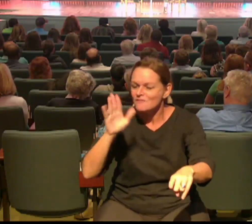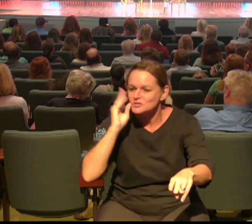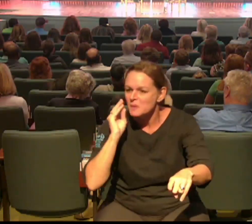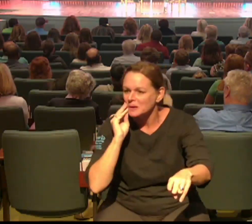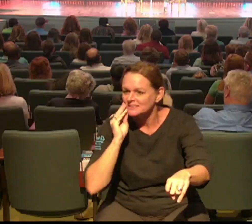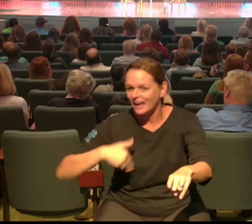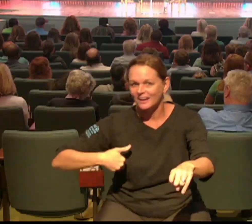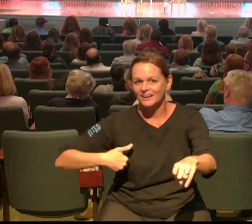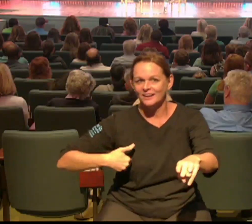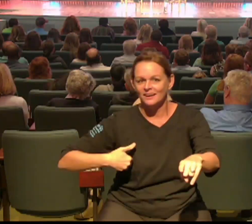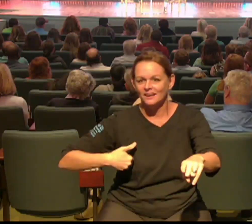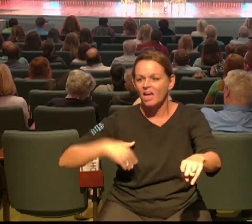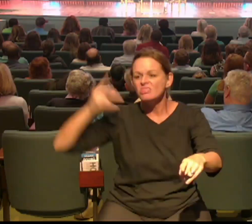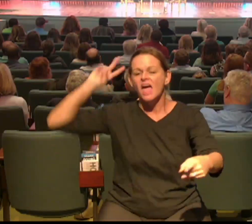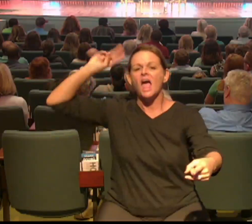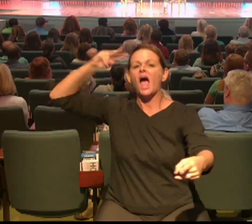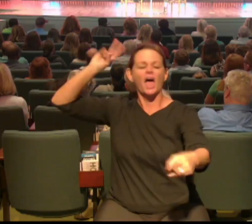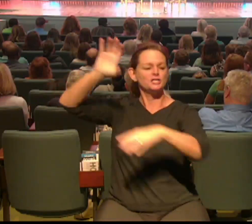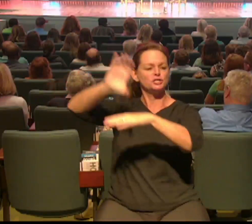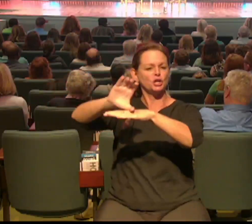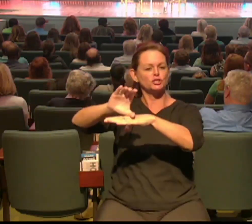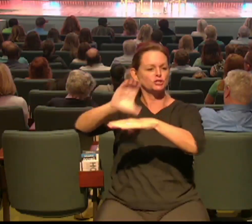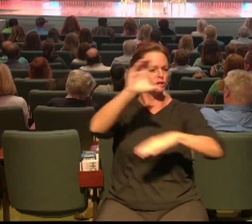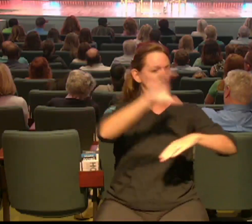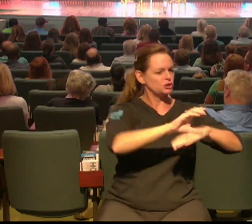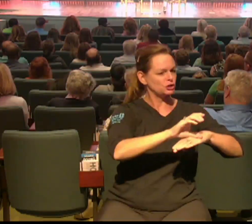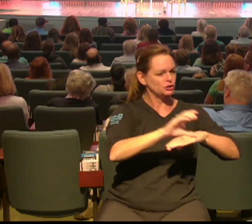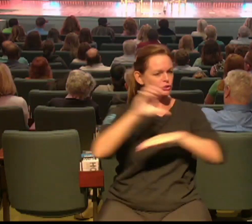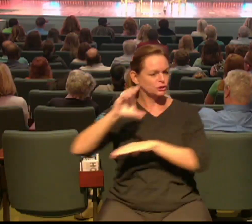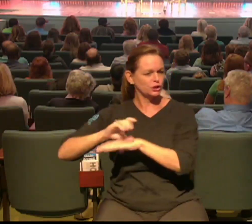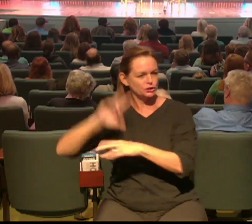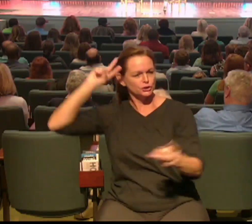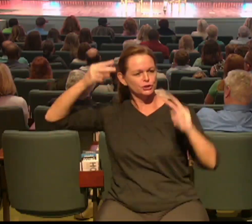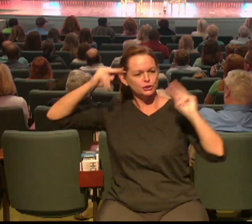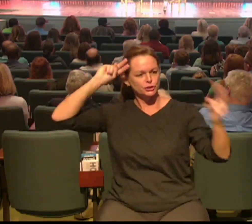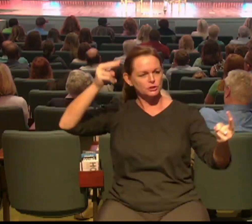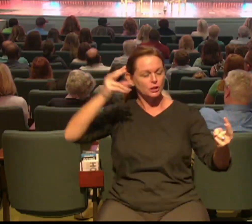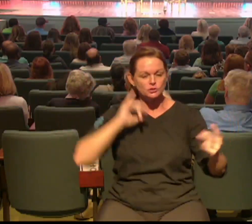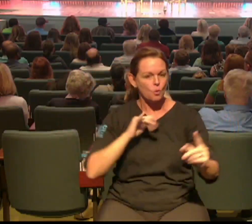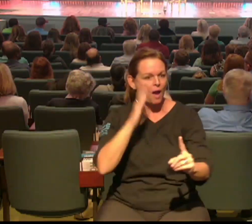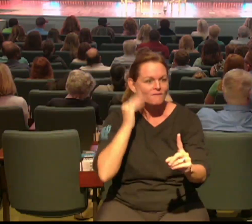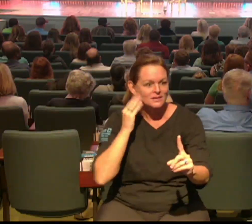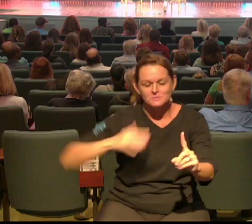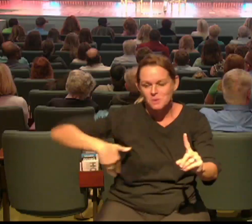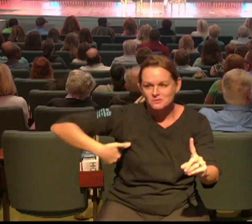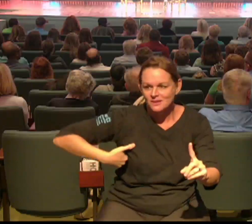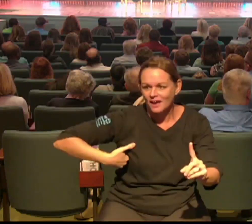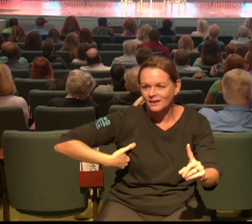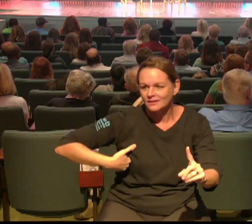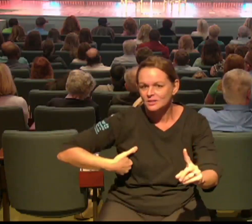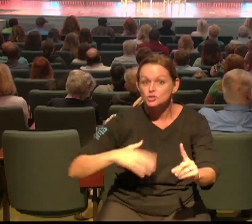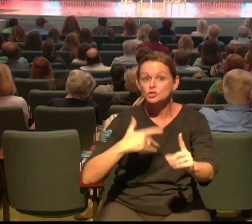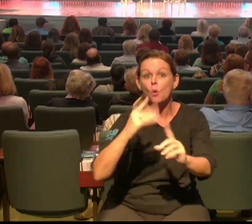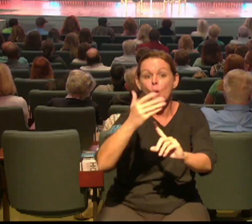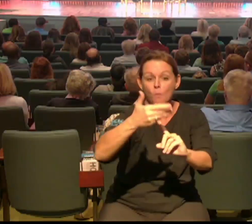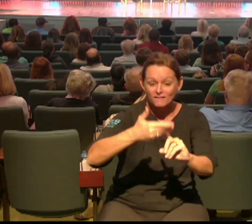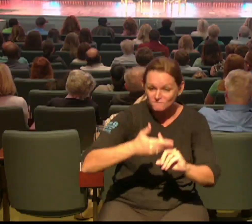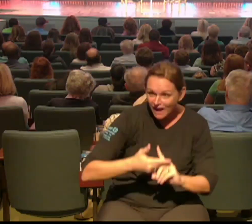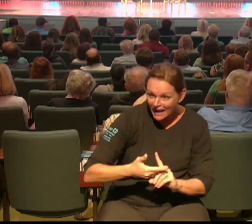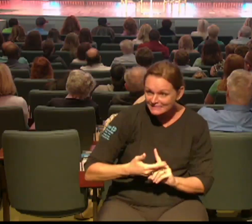is as close as your unsaved people as unsaved friends can get to that presence and it will make all the difference I've had people that have come friends of mine